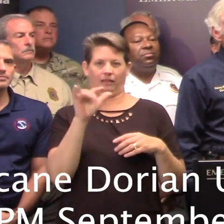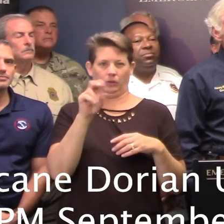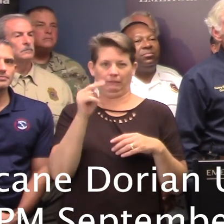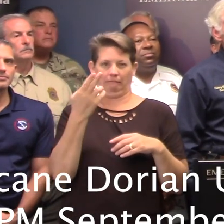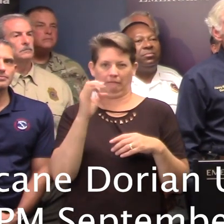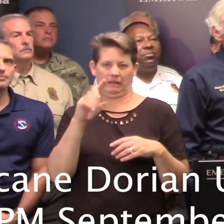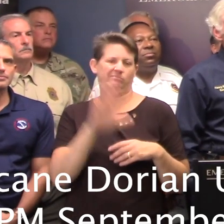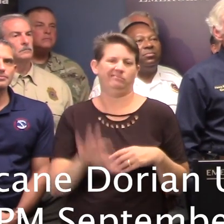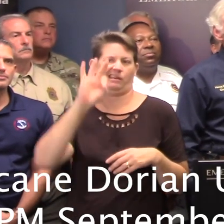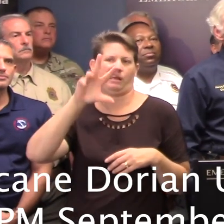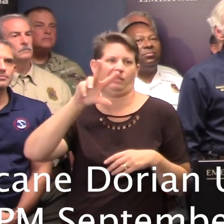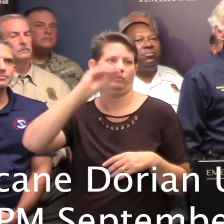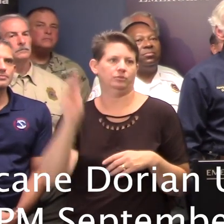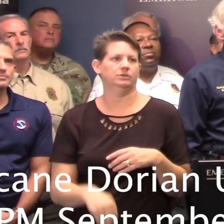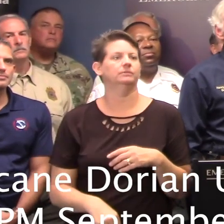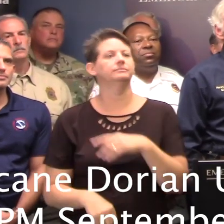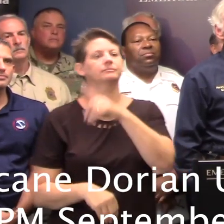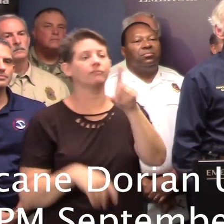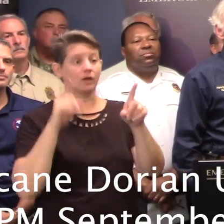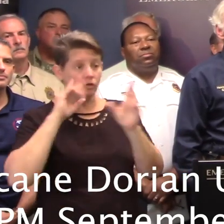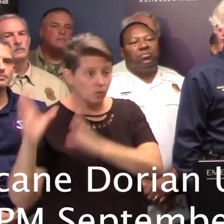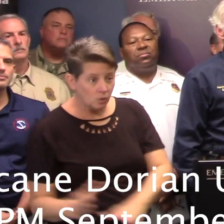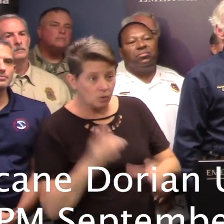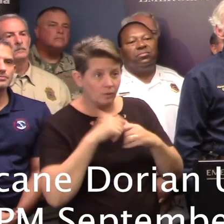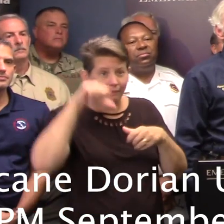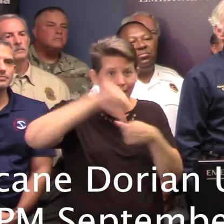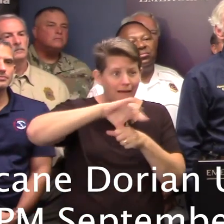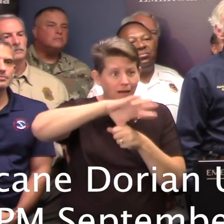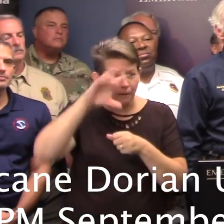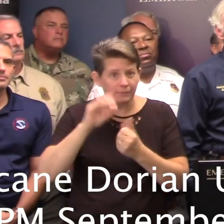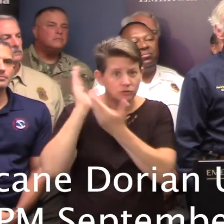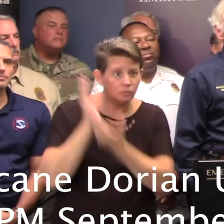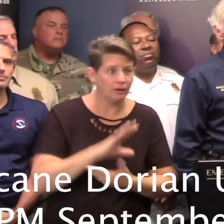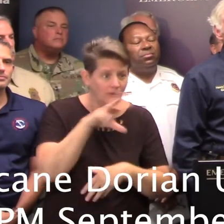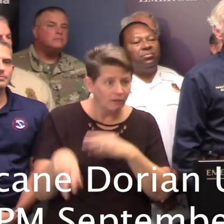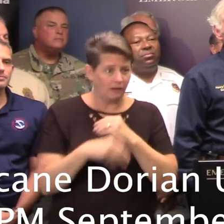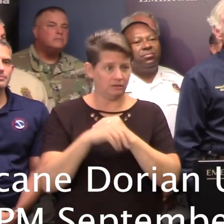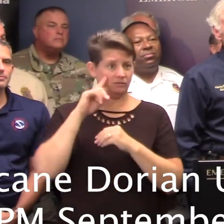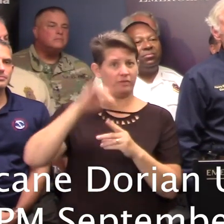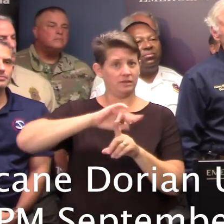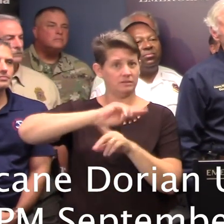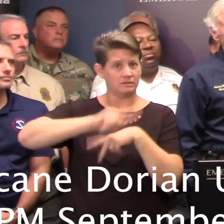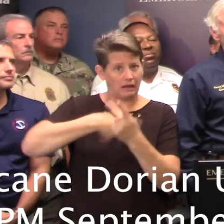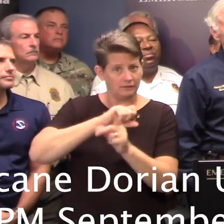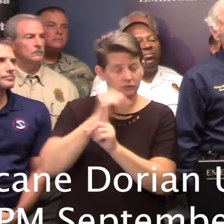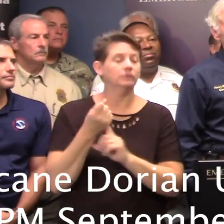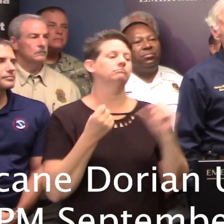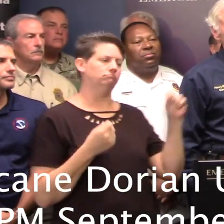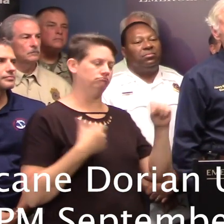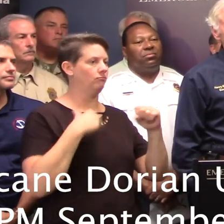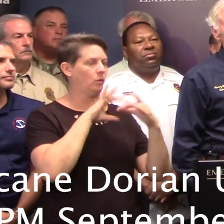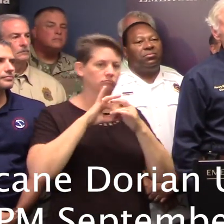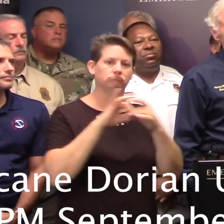93%. Do you make arrangements with the gasoline companies to bring in extra fuel for something like this? We stay in constant